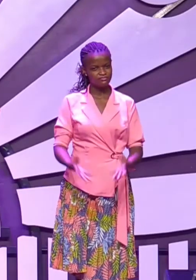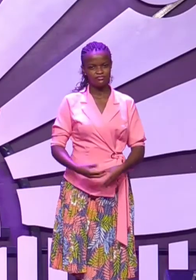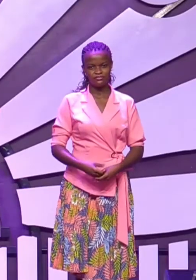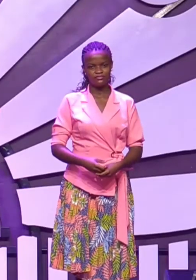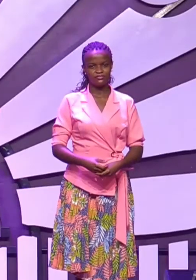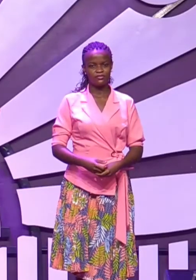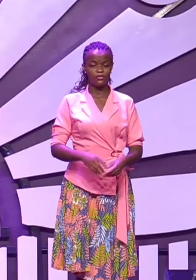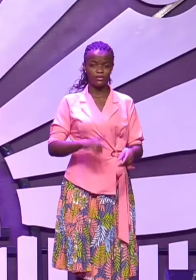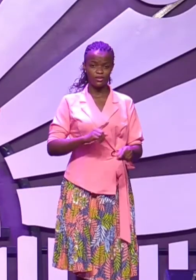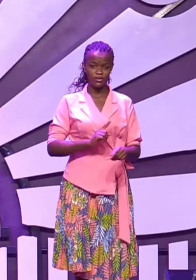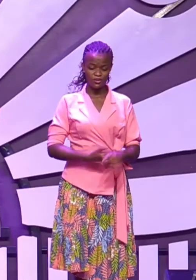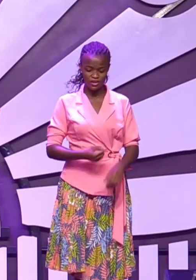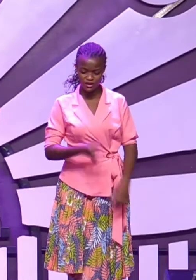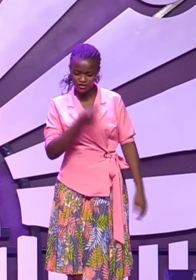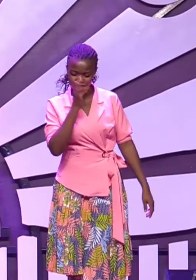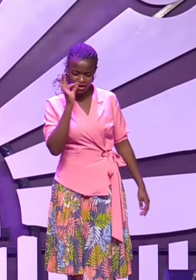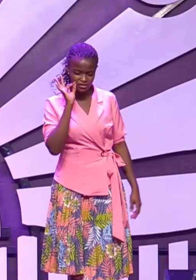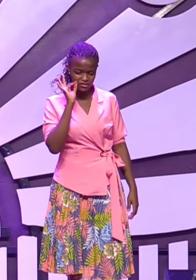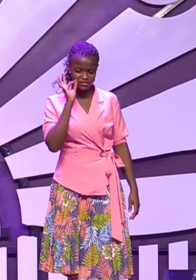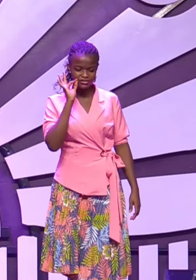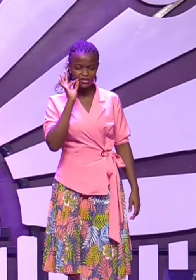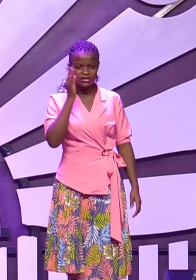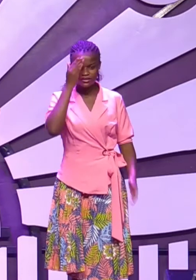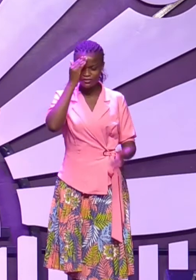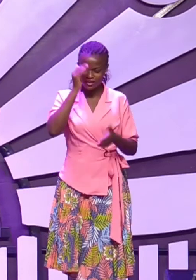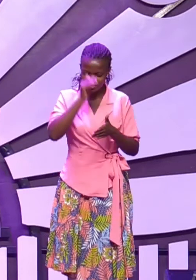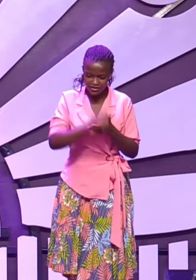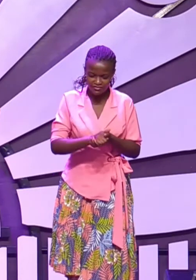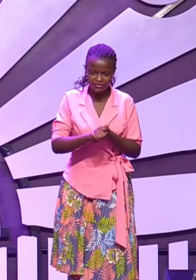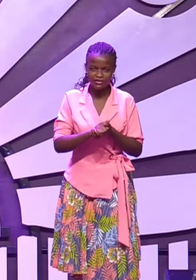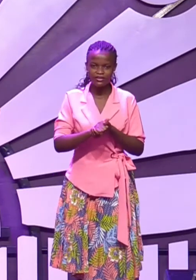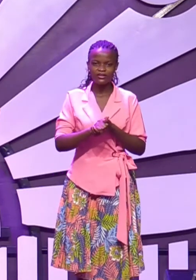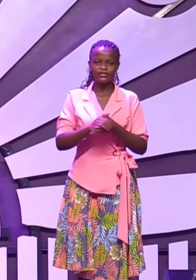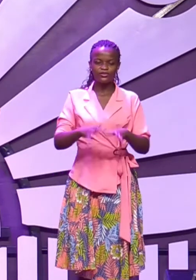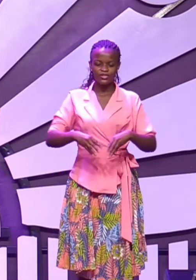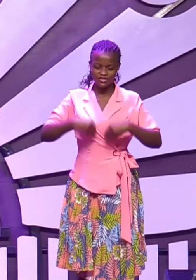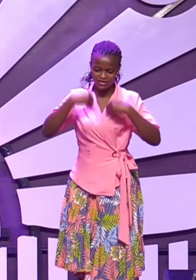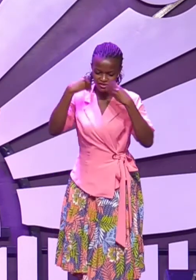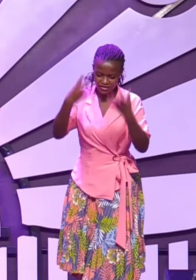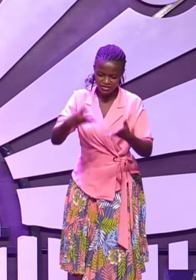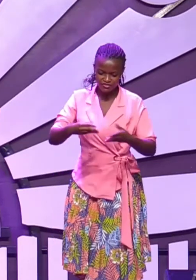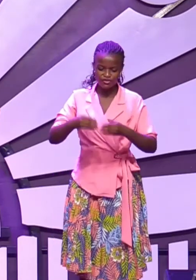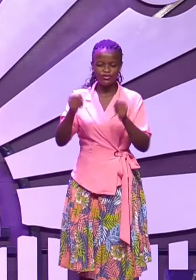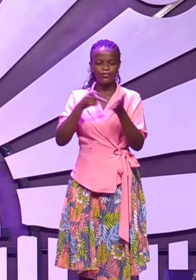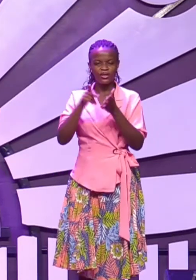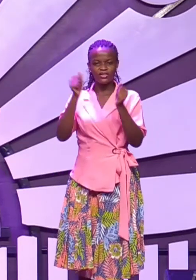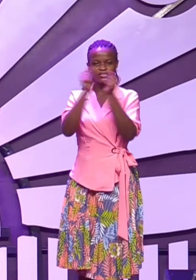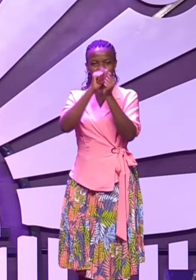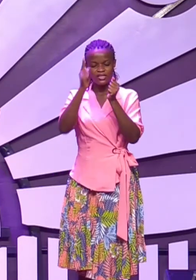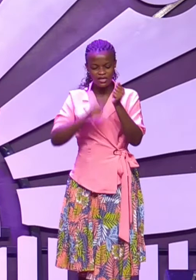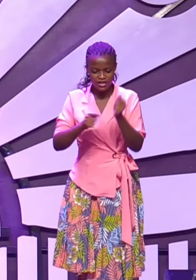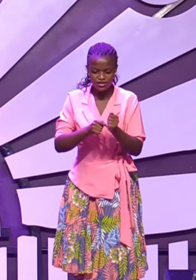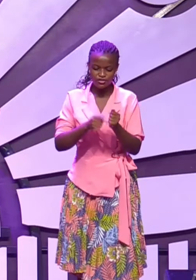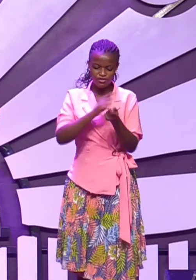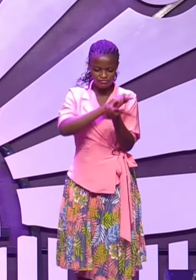when you fast believe you give you tithe you repent